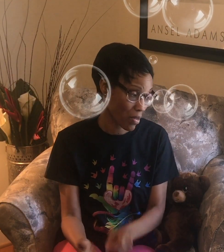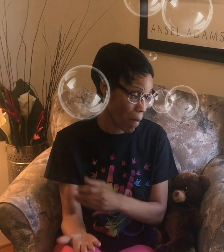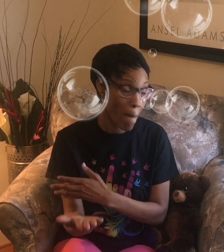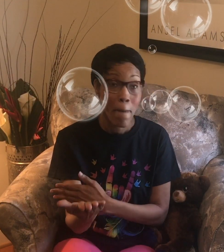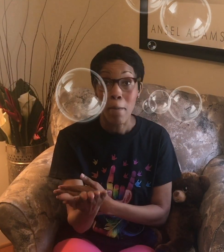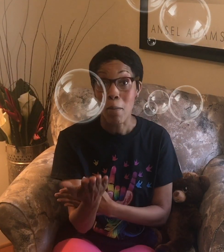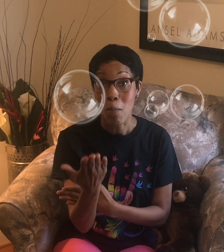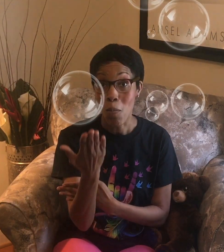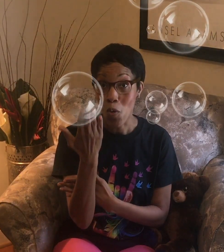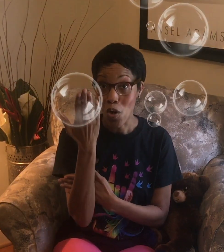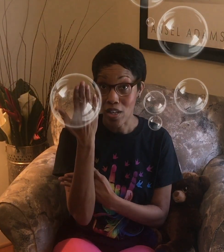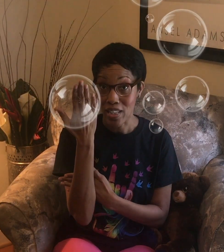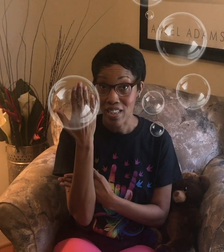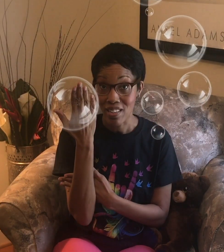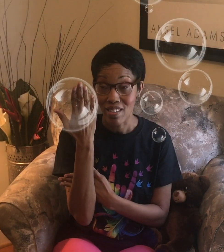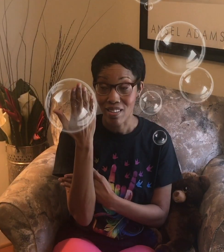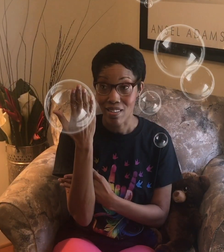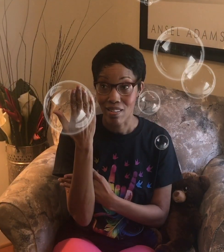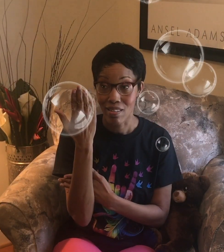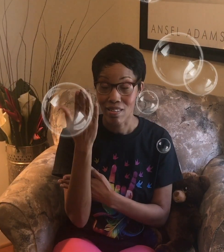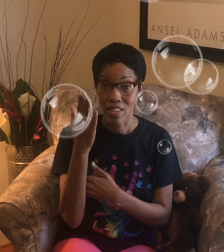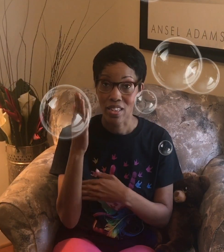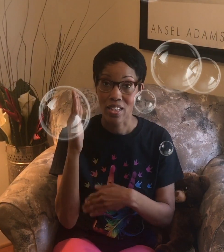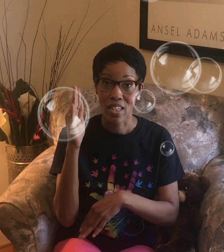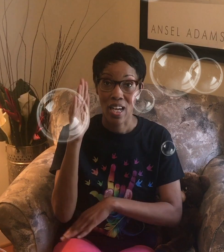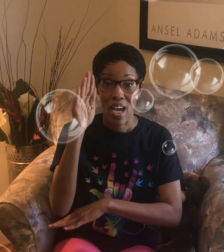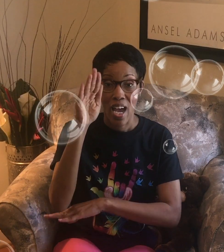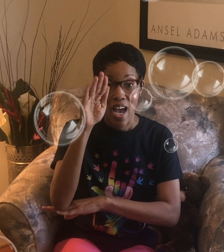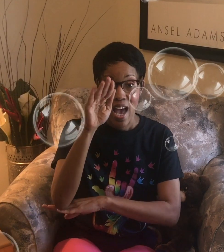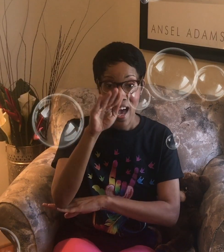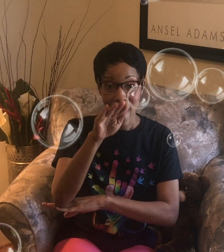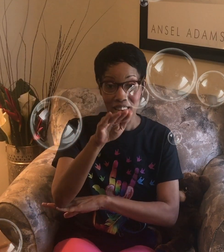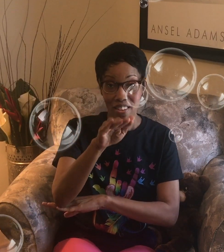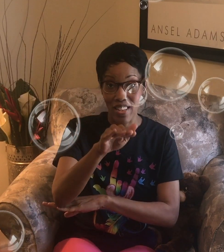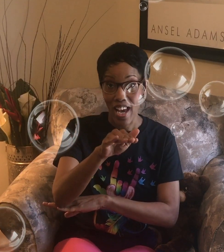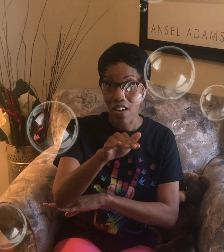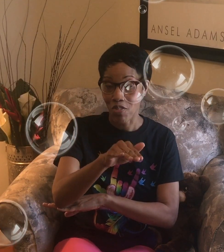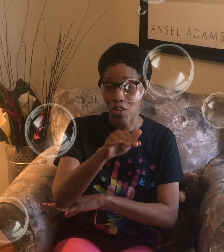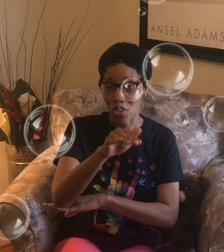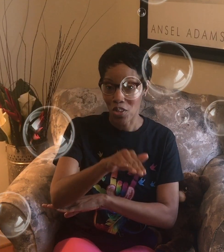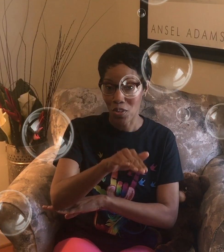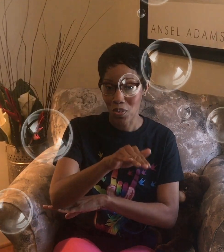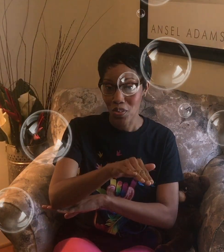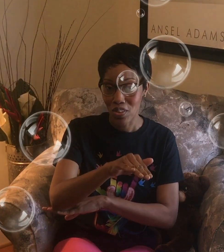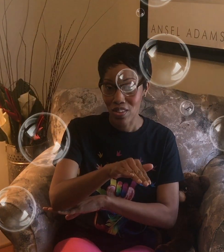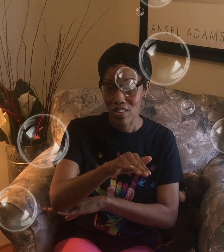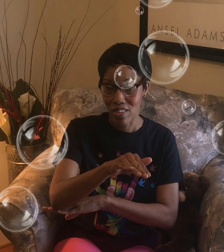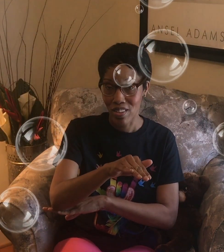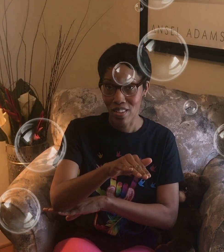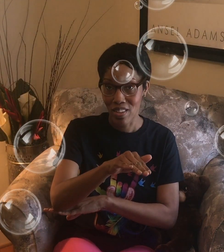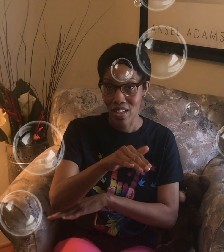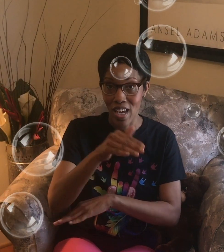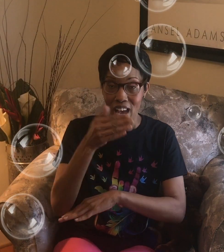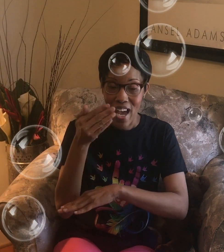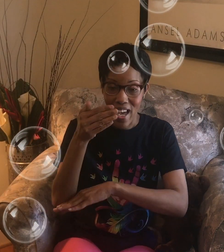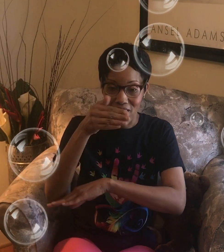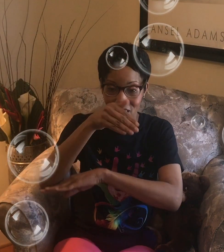morning and then afternoon and then